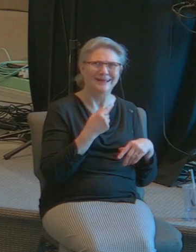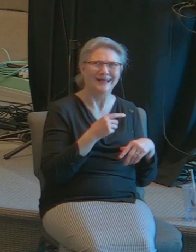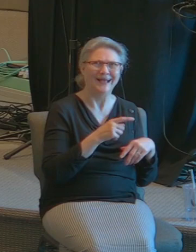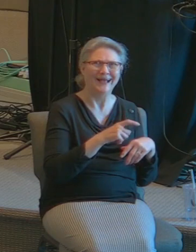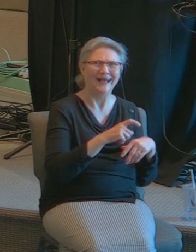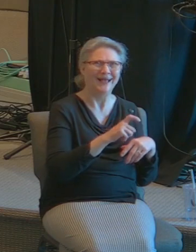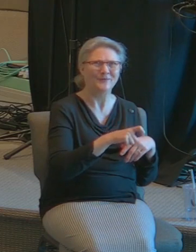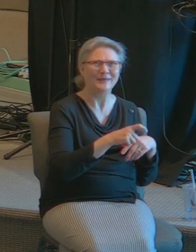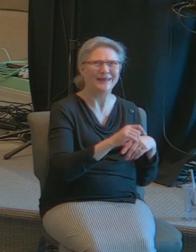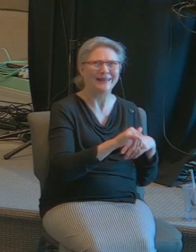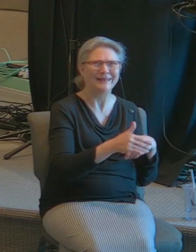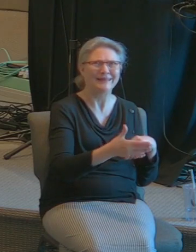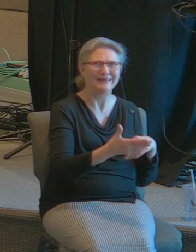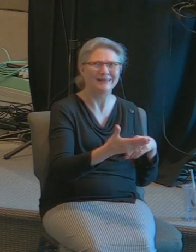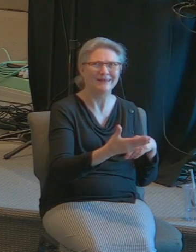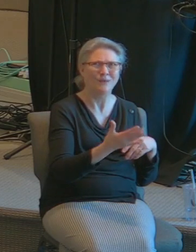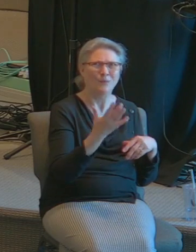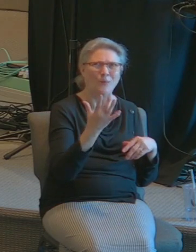of saying why